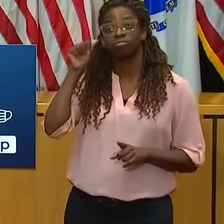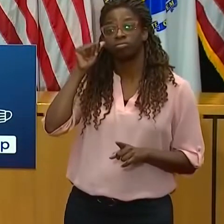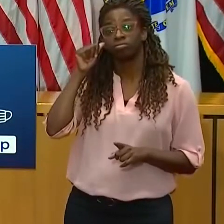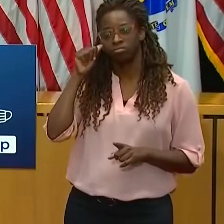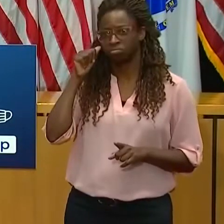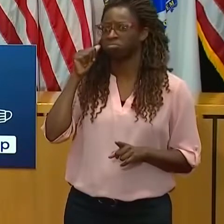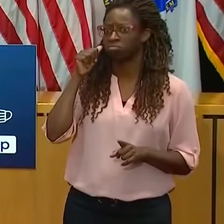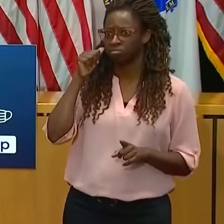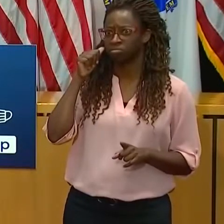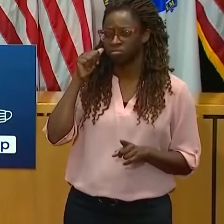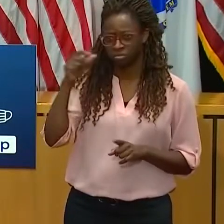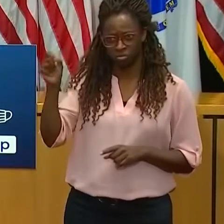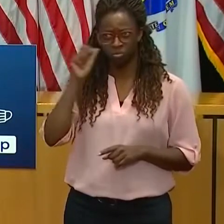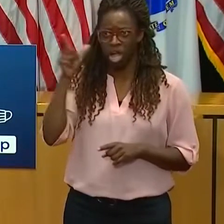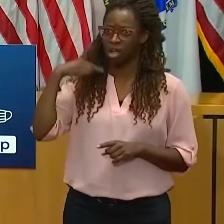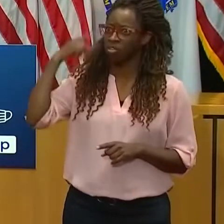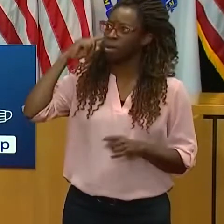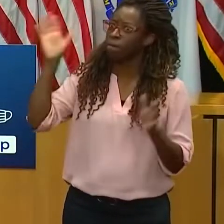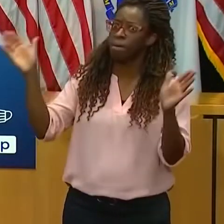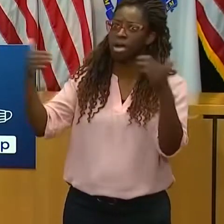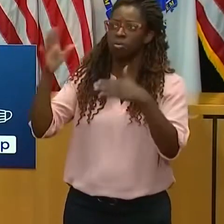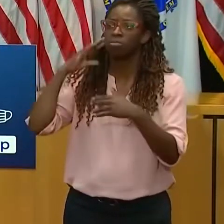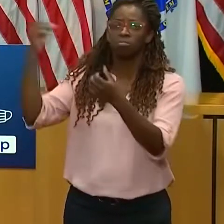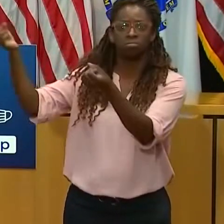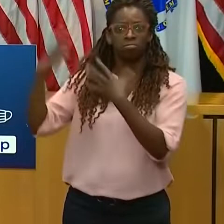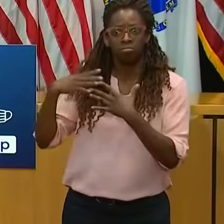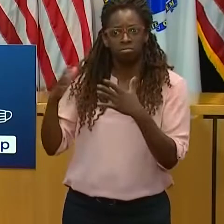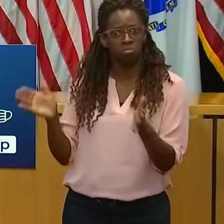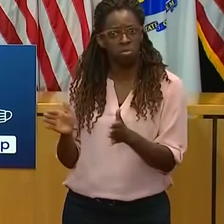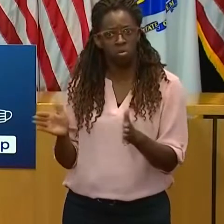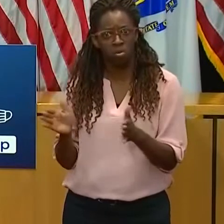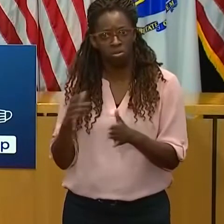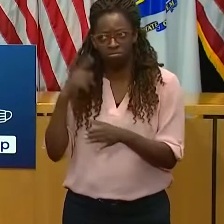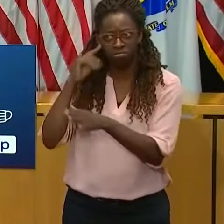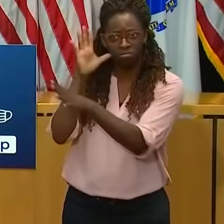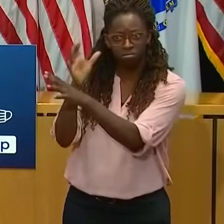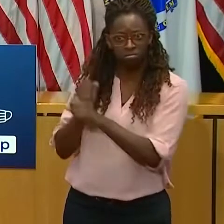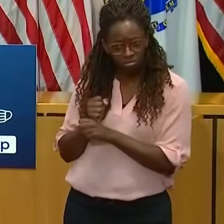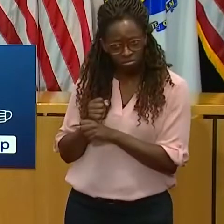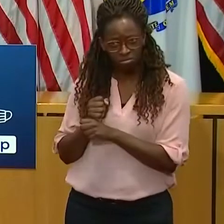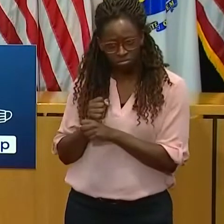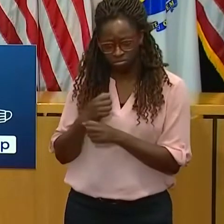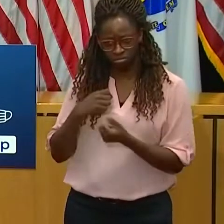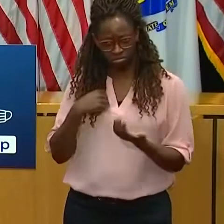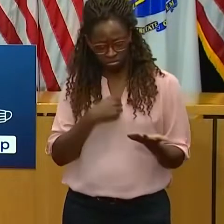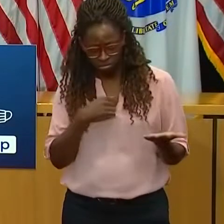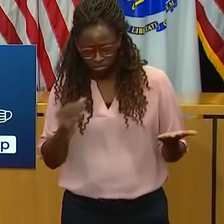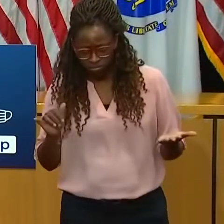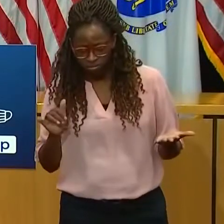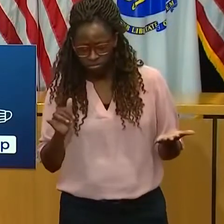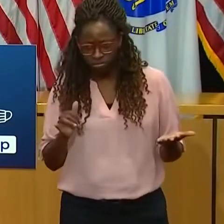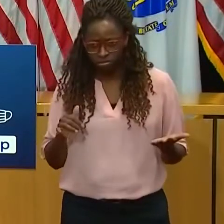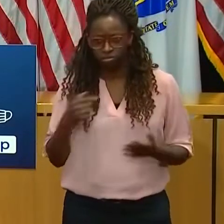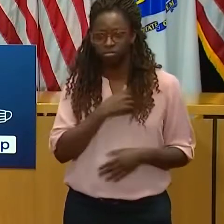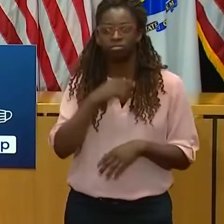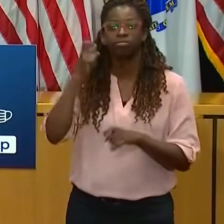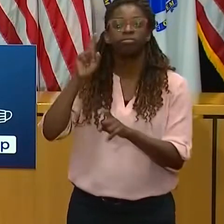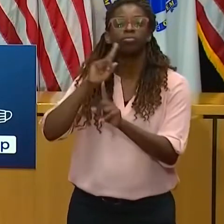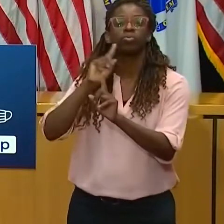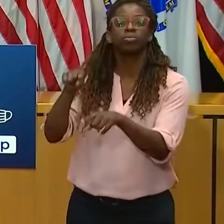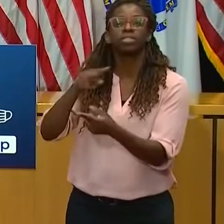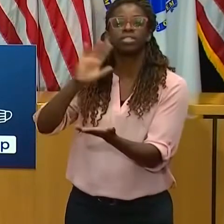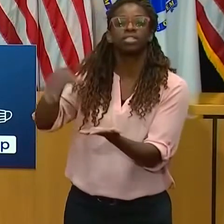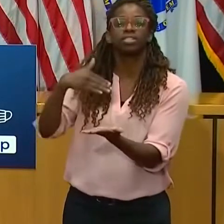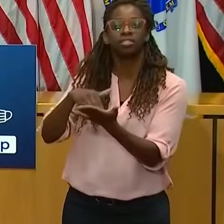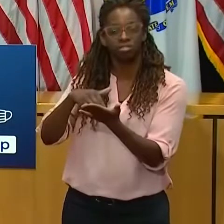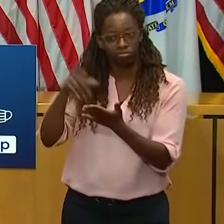in this first wave, including Massachusetts. The command center was informed by the feds that our next few allocations of doses